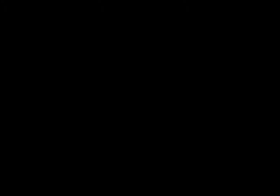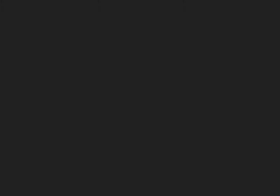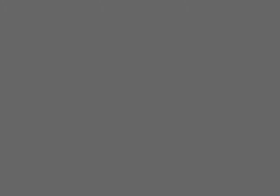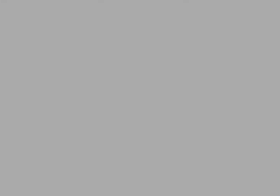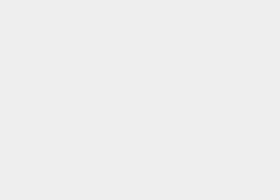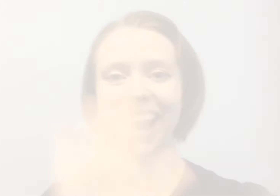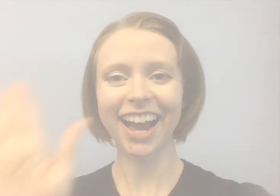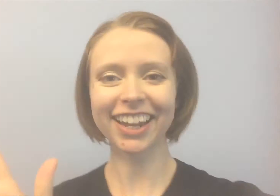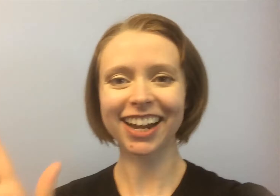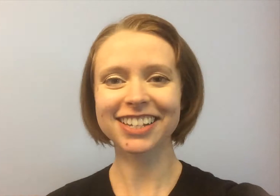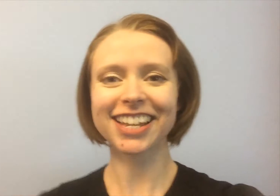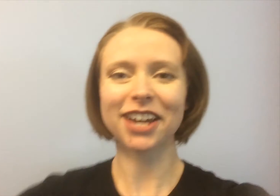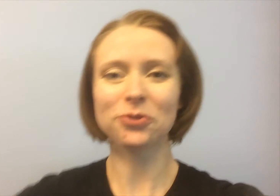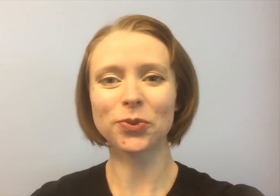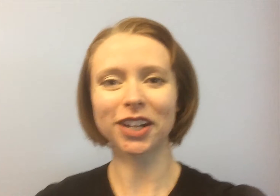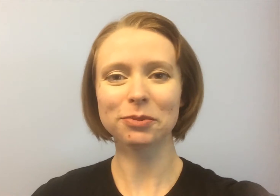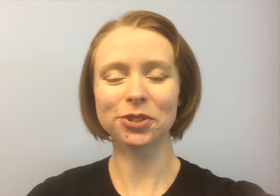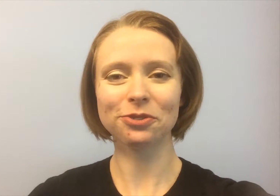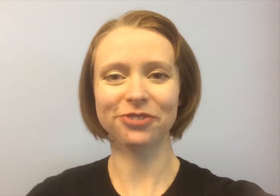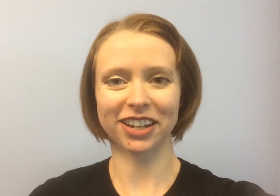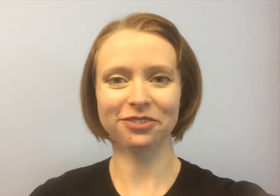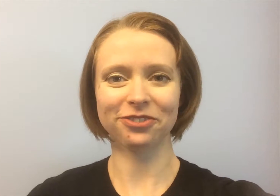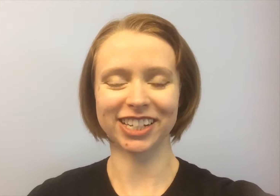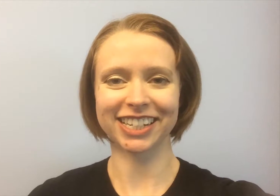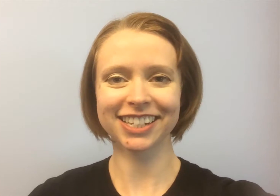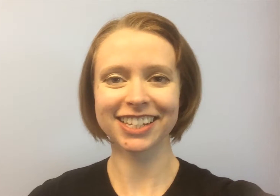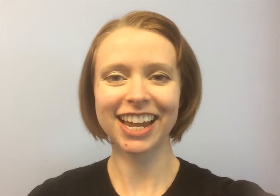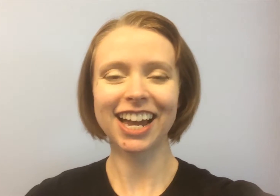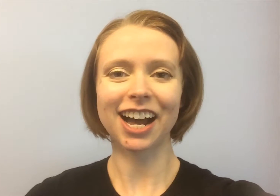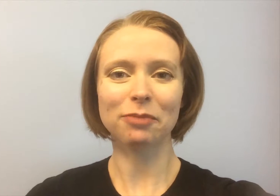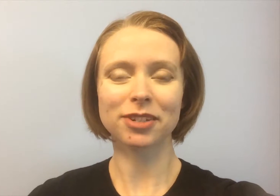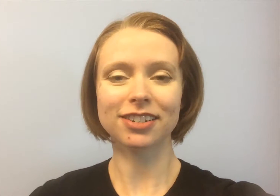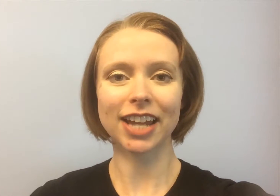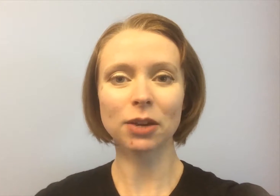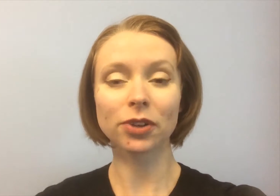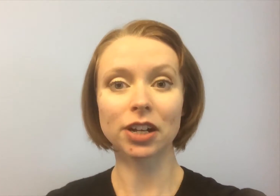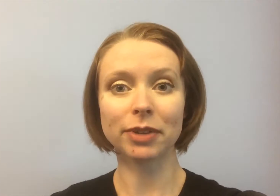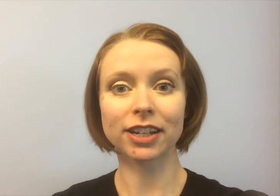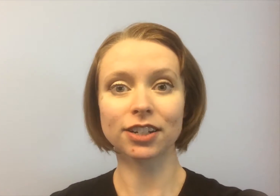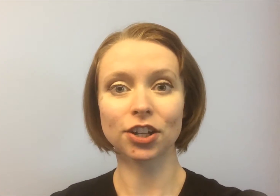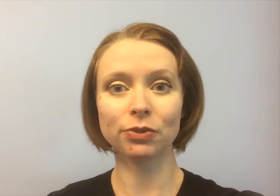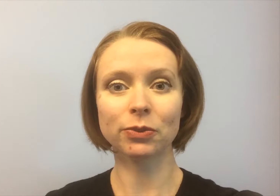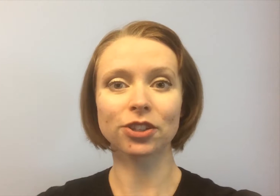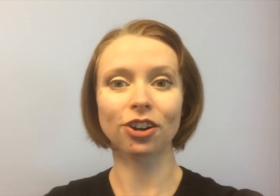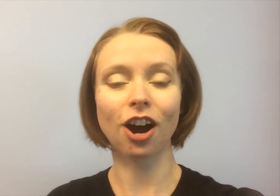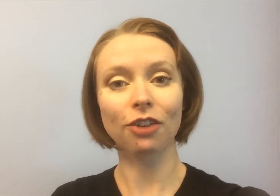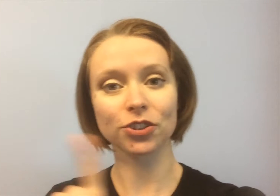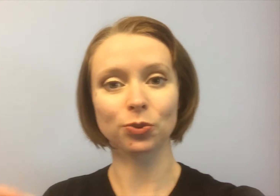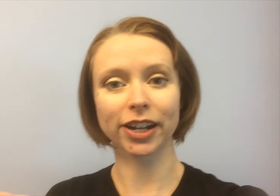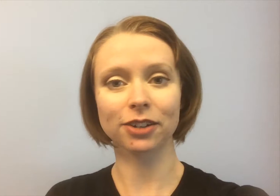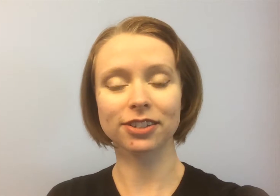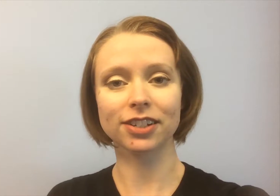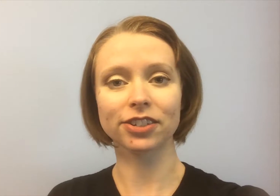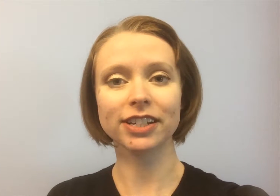hi guys and welcome to Fave Fitness today we're going to be continuing with our office workout series